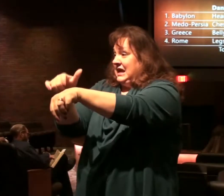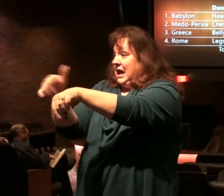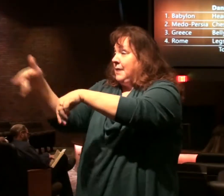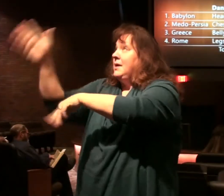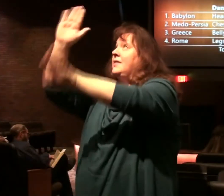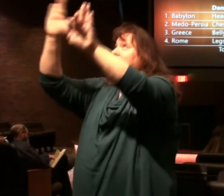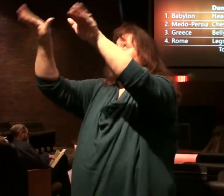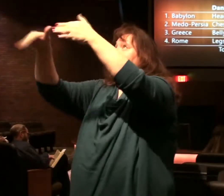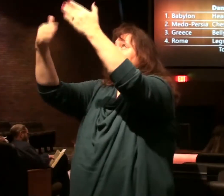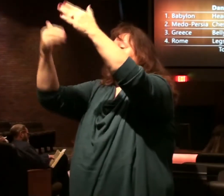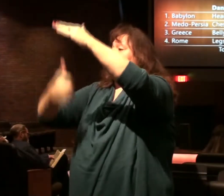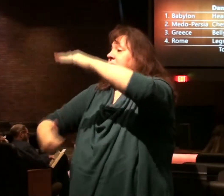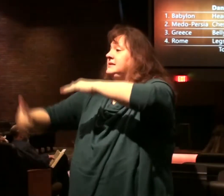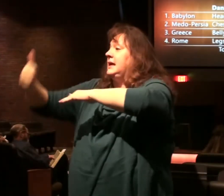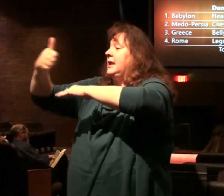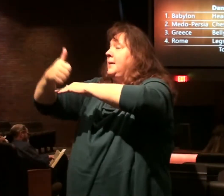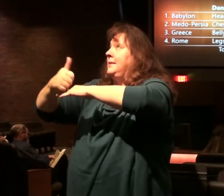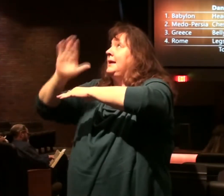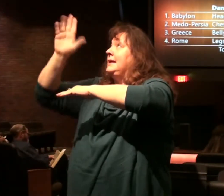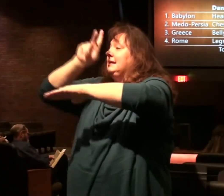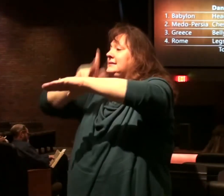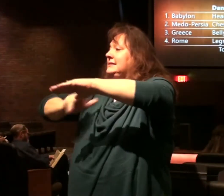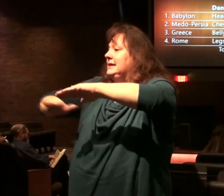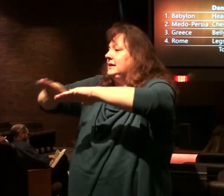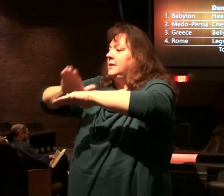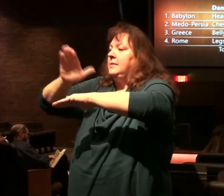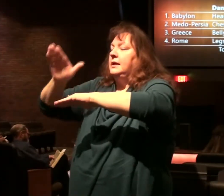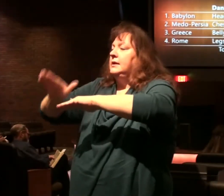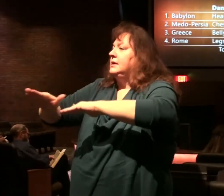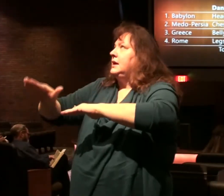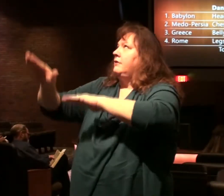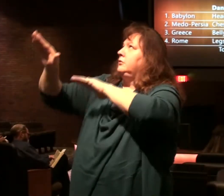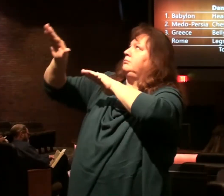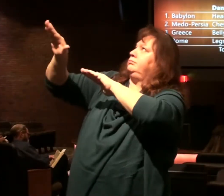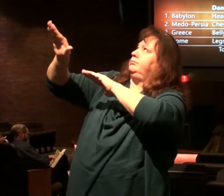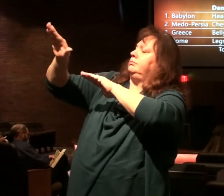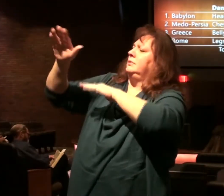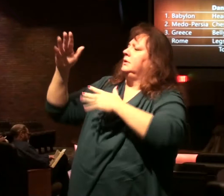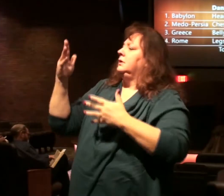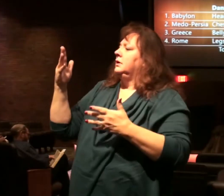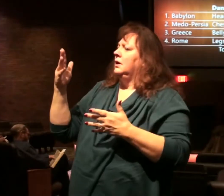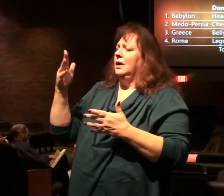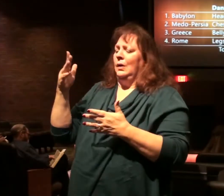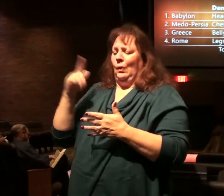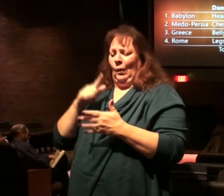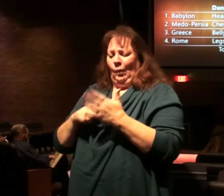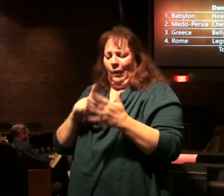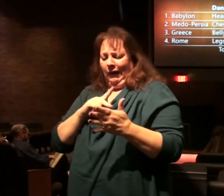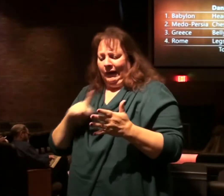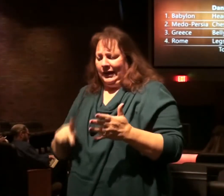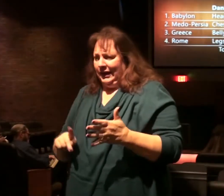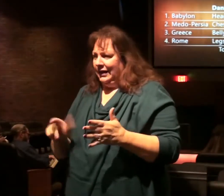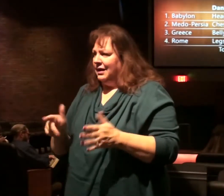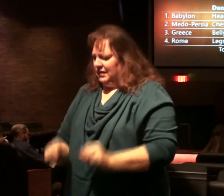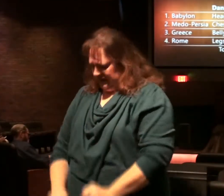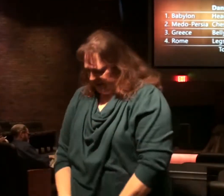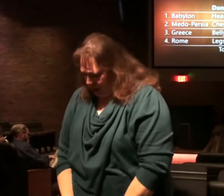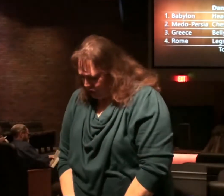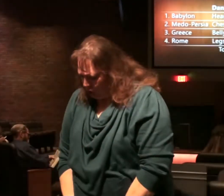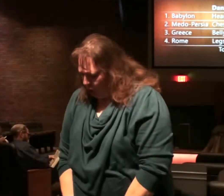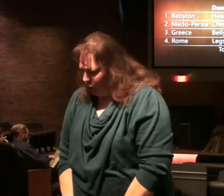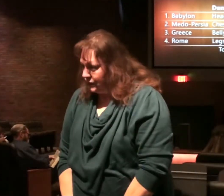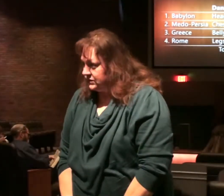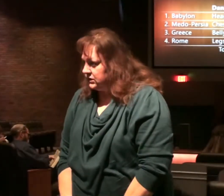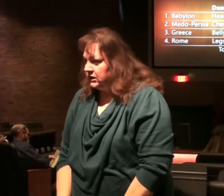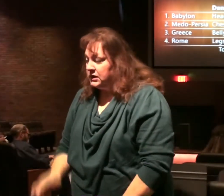heaven will set up a kingdom which will never be destroyed. Those kings, what kings? The ten toes. If